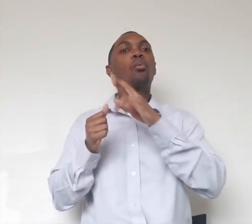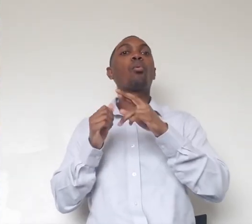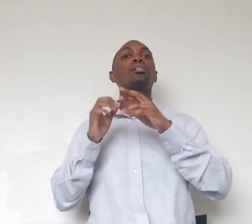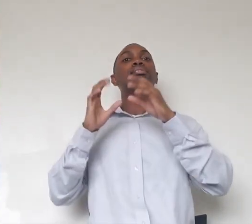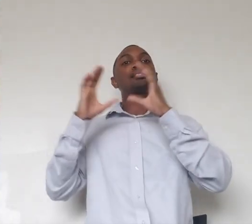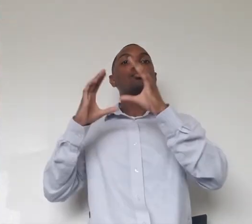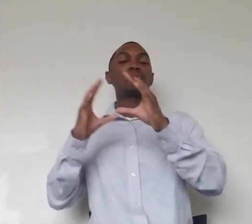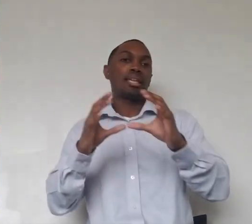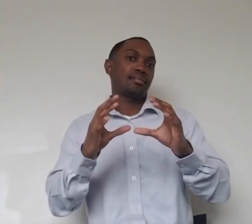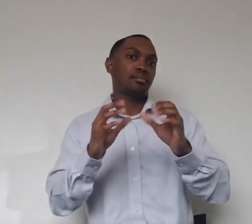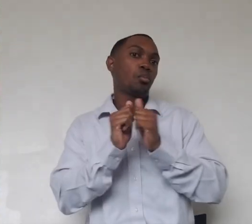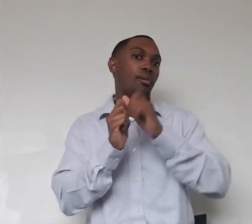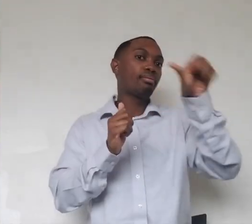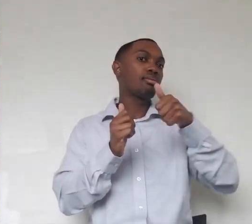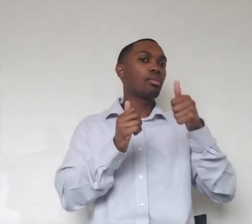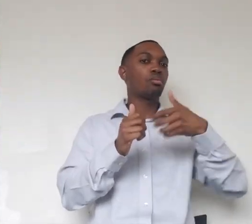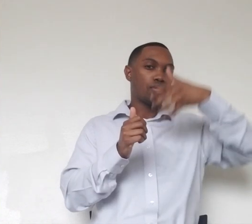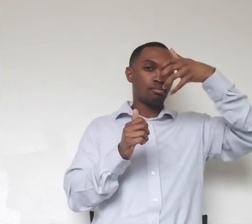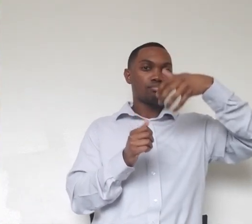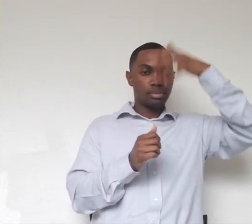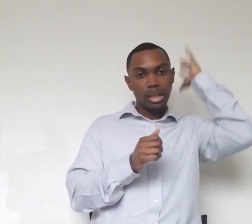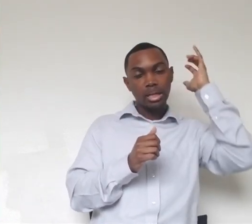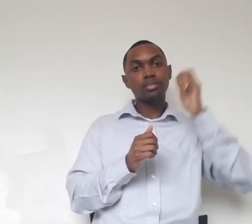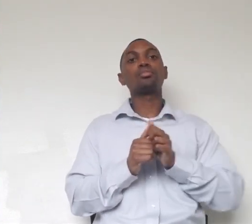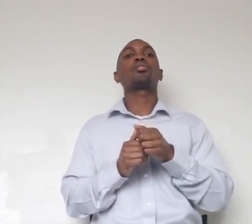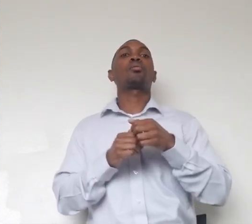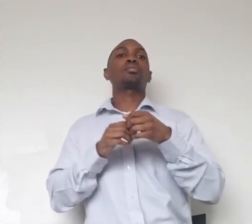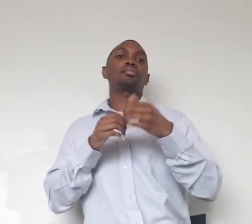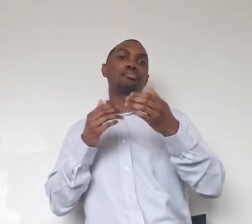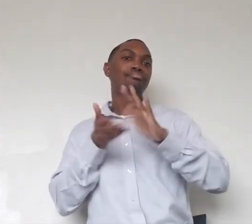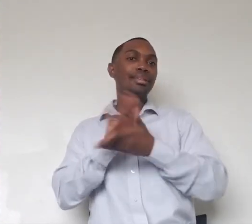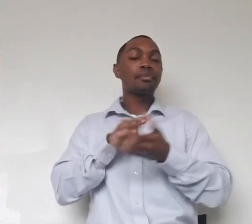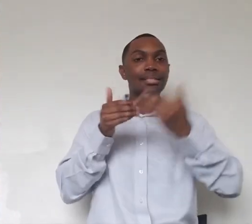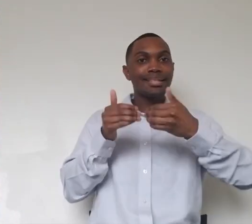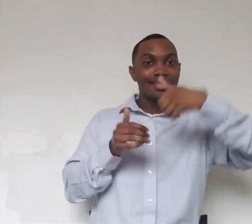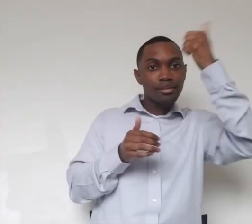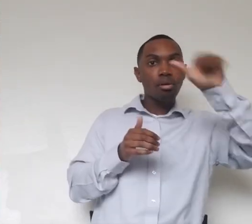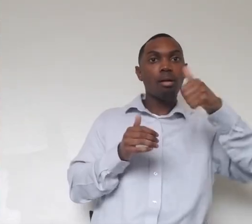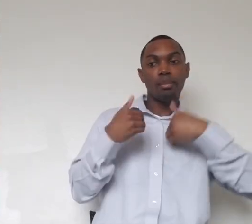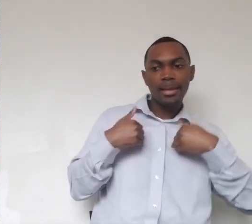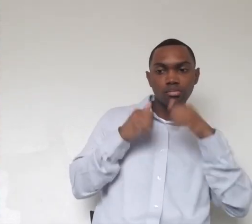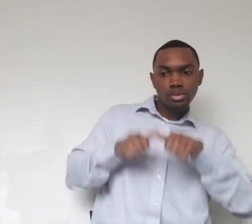just makes it a little easier for anybody reading those signals to understand what their intentions are, what their communication is.